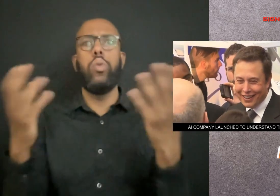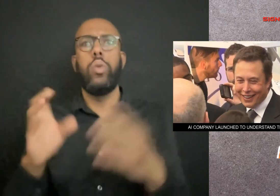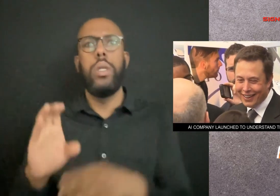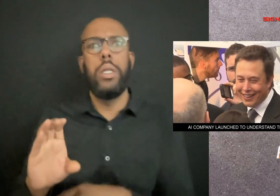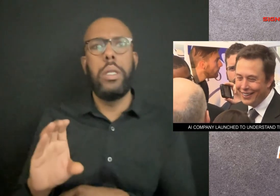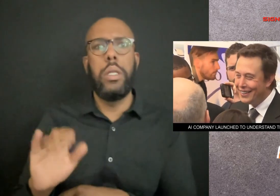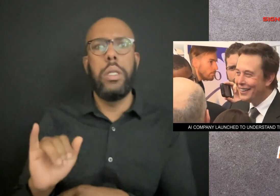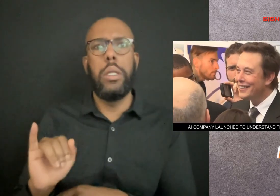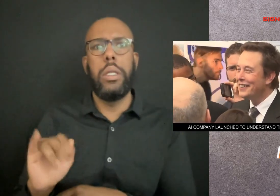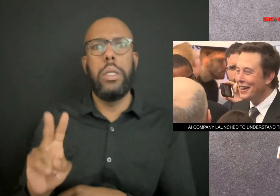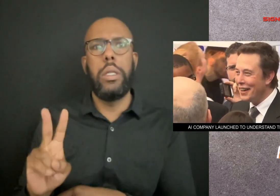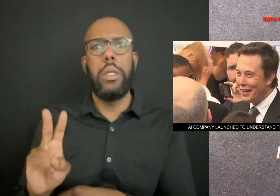destruction.